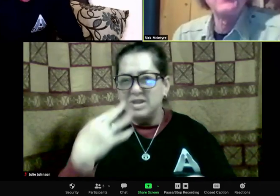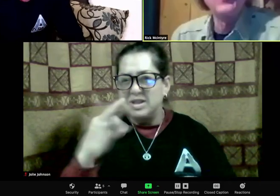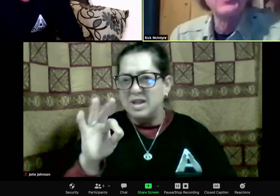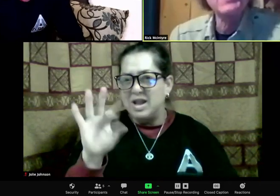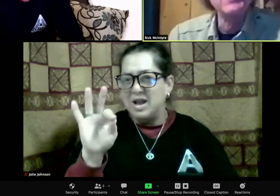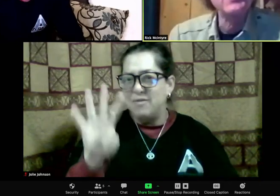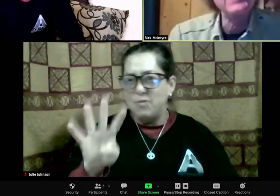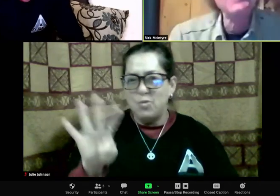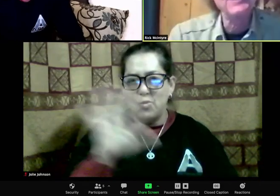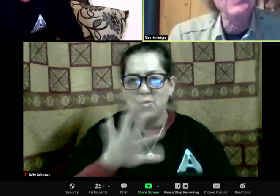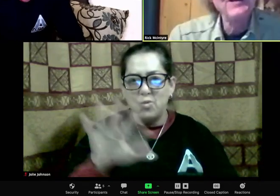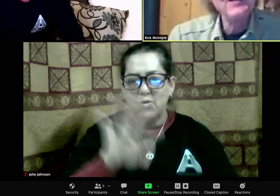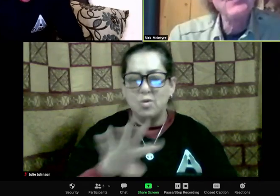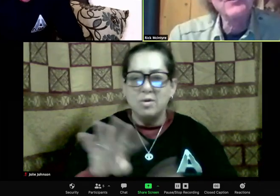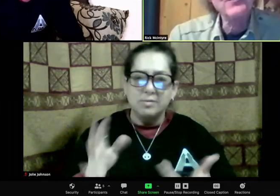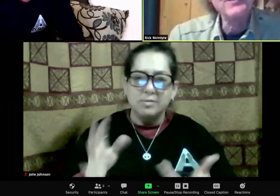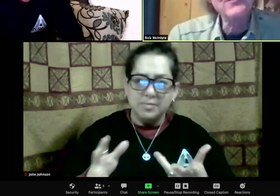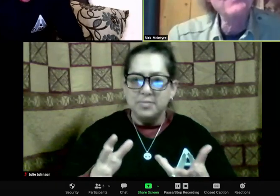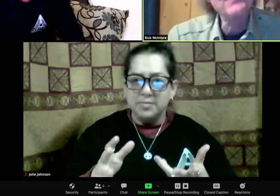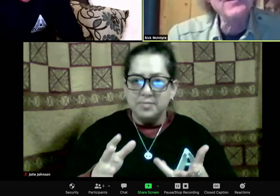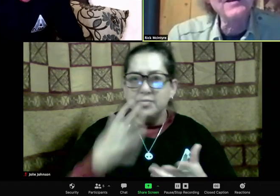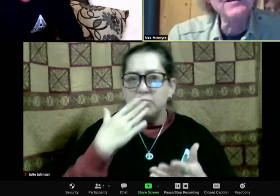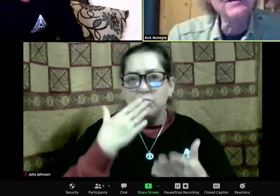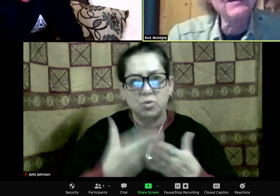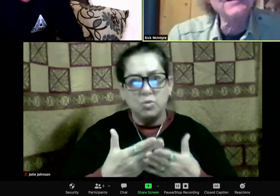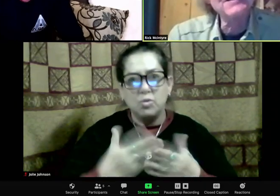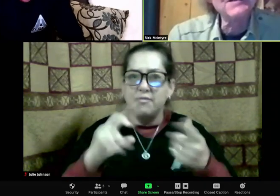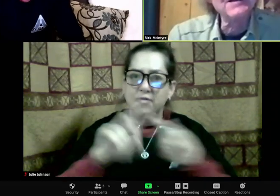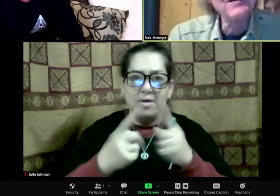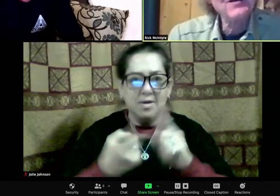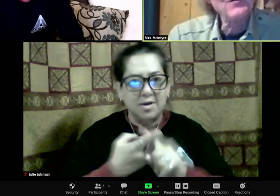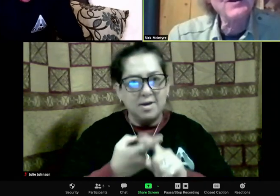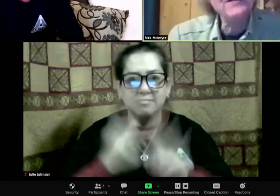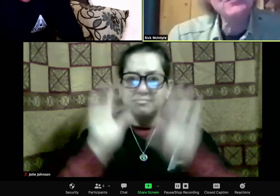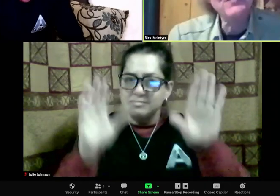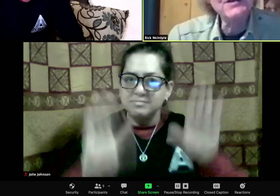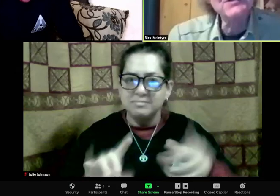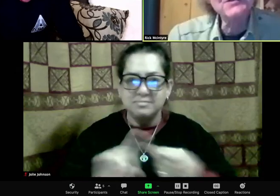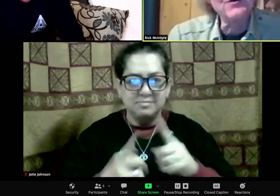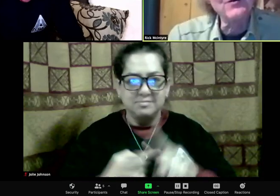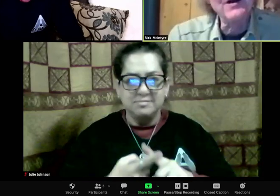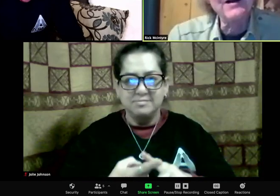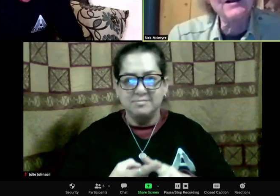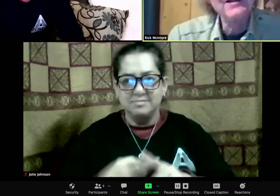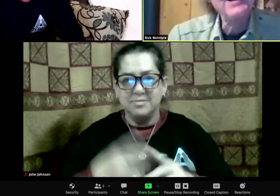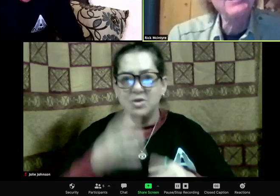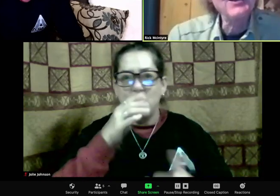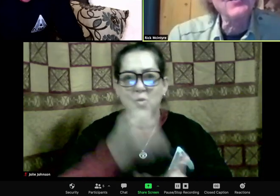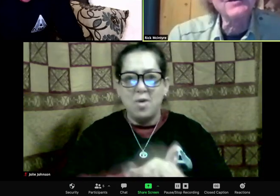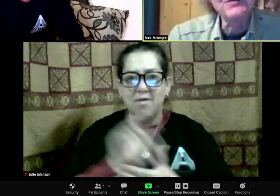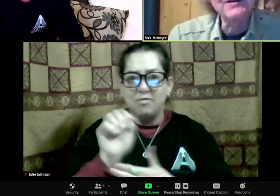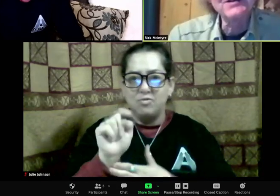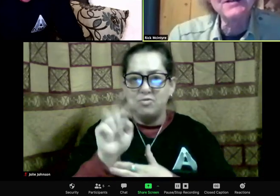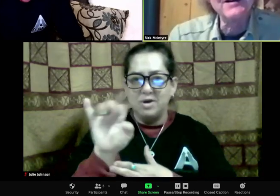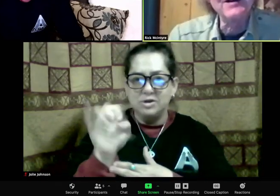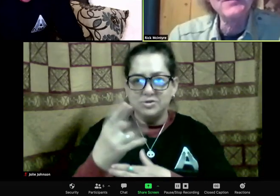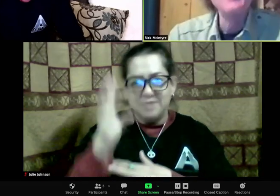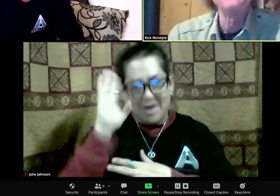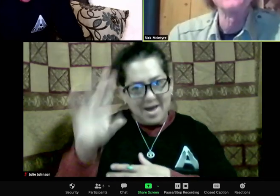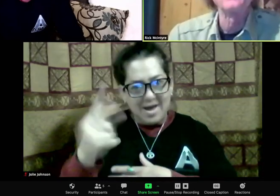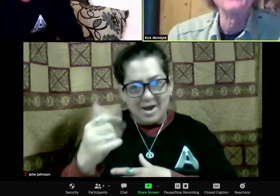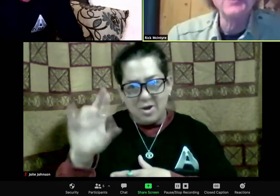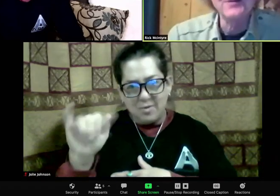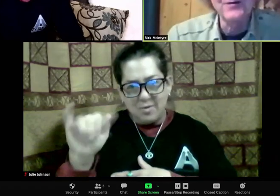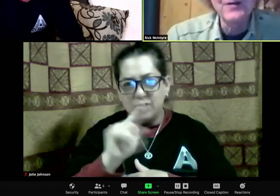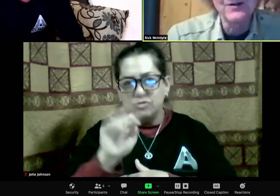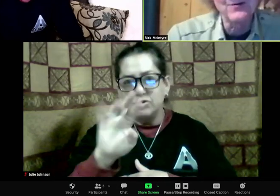missed out. Hoshiyama. Gary Hoshiyama would like to know if you would tell us about number seven. So explain why these voices are coming here. got